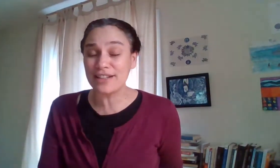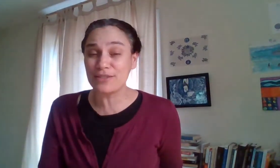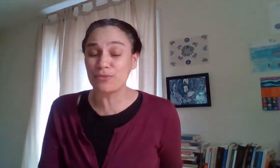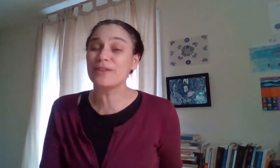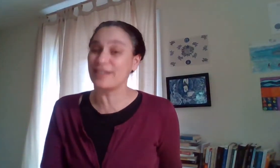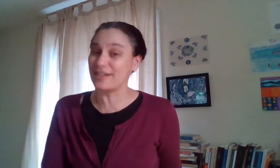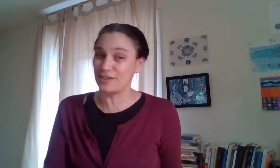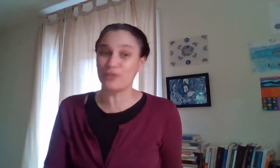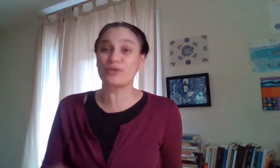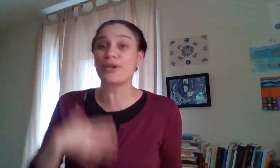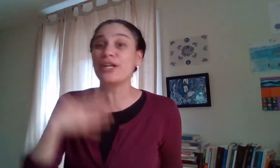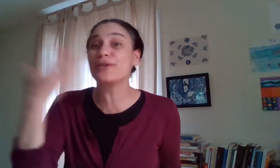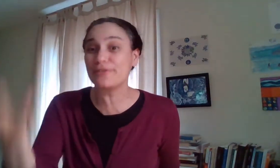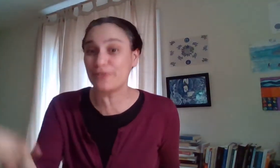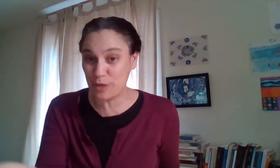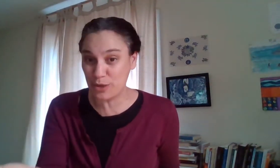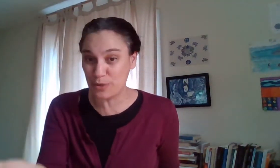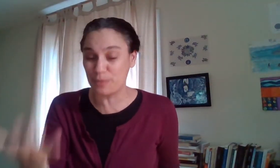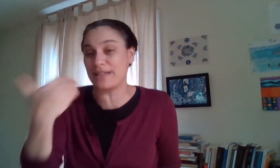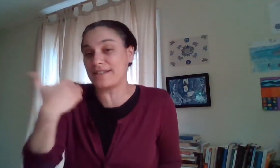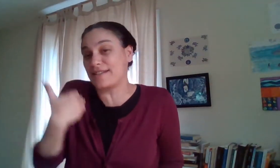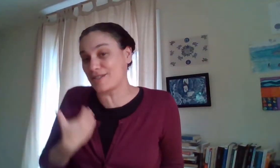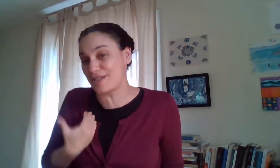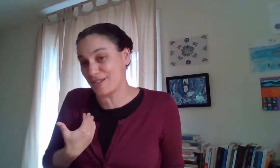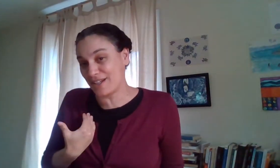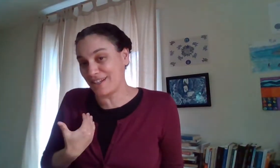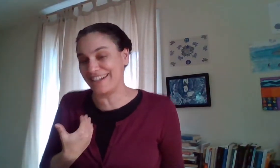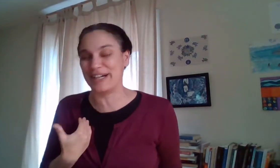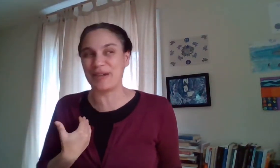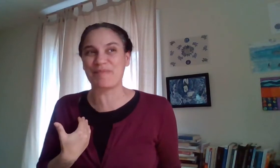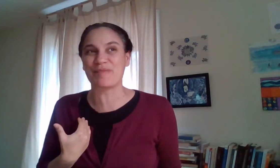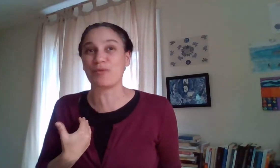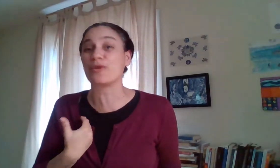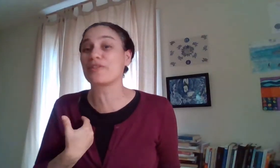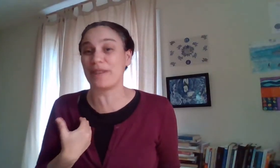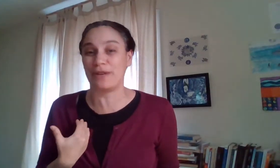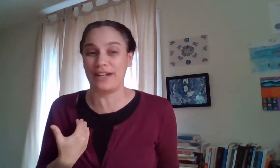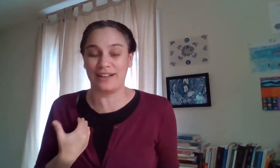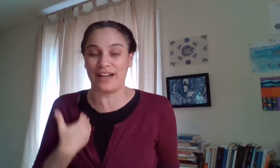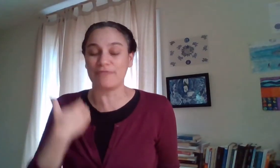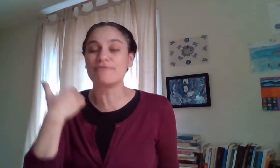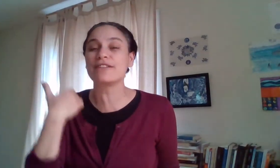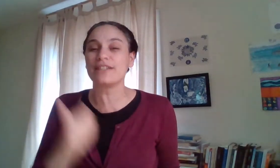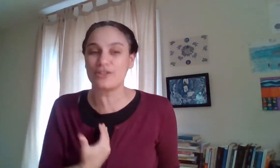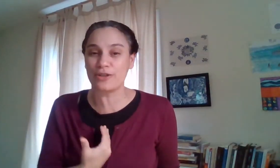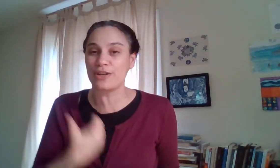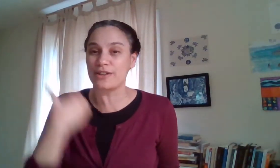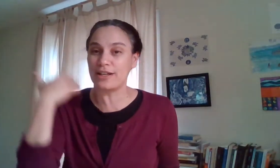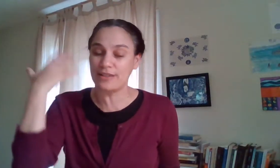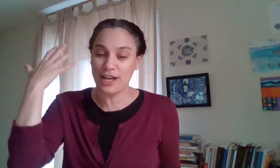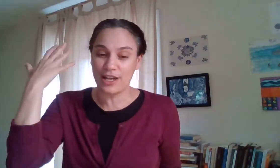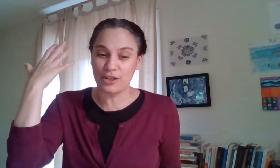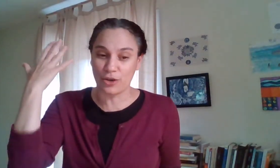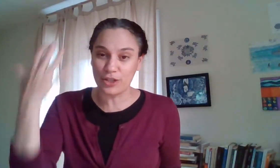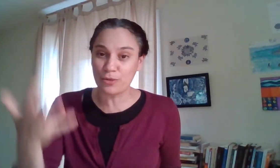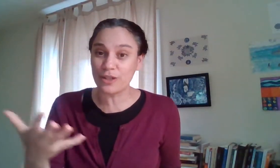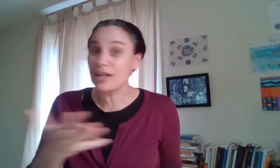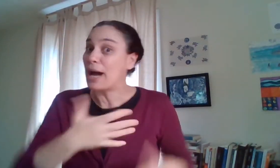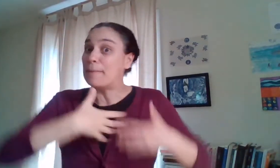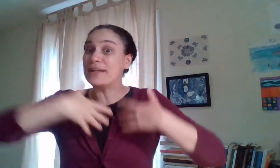it's worth it you know so hearing from you makes this um worth my while i really enjoy hearing that you know it worked but